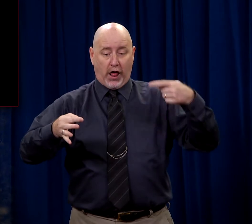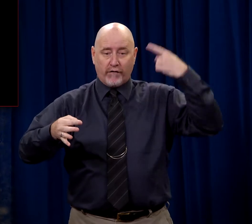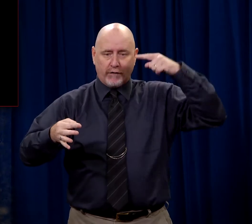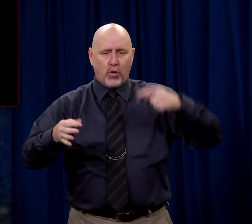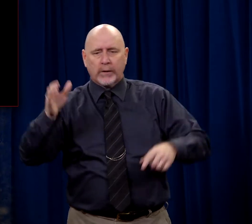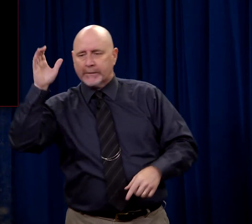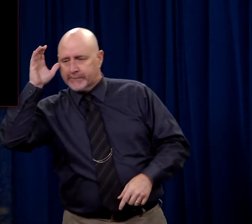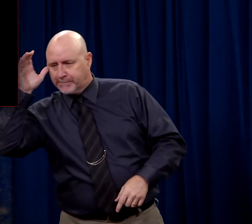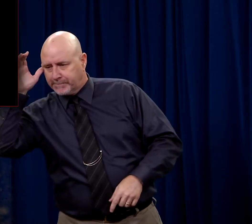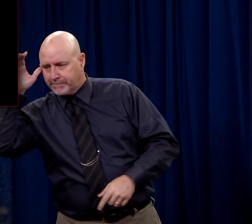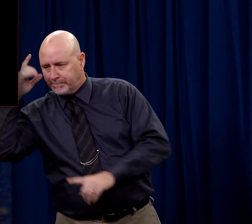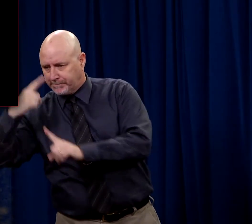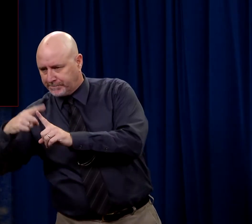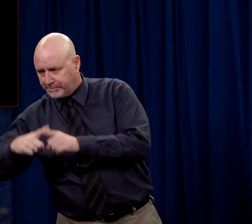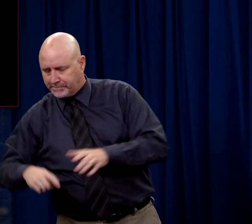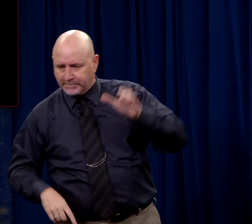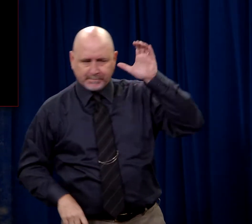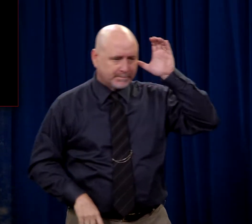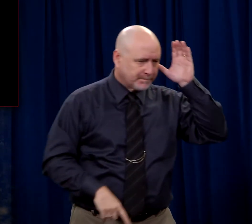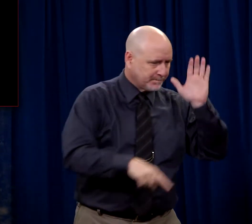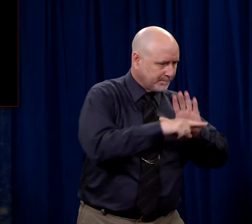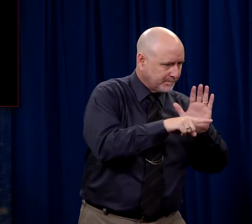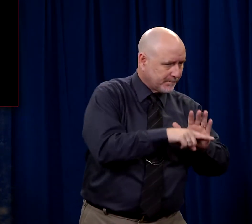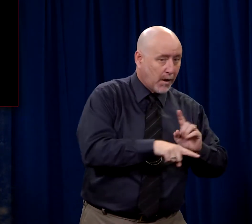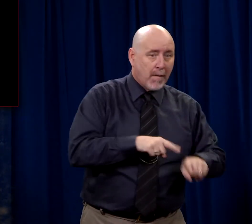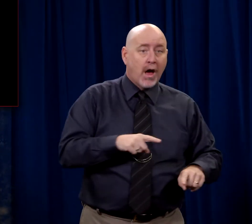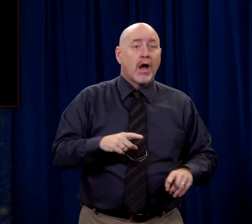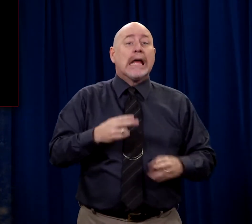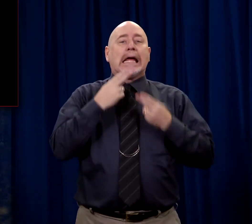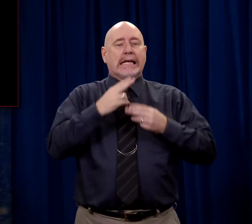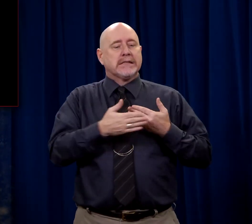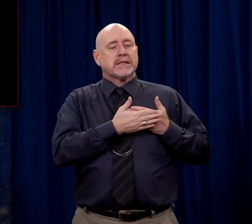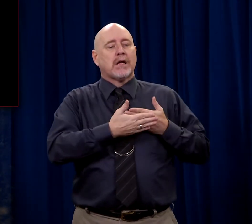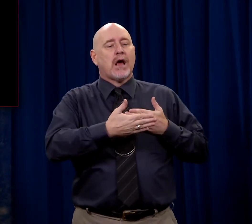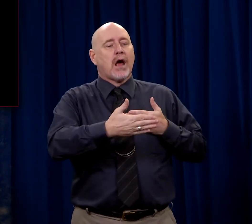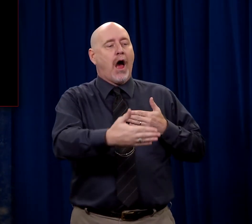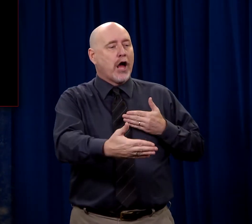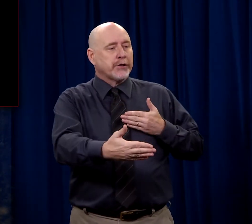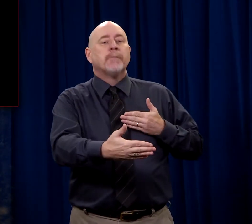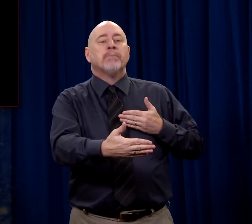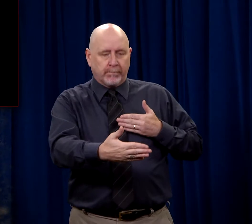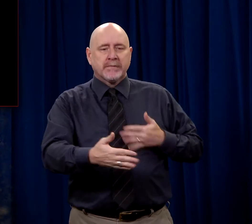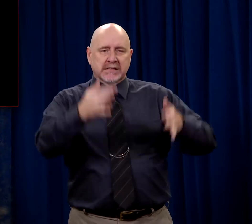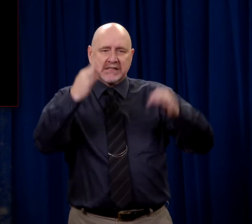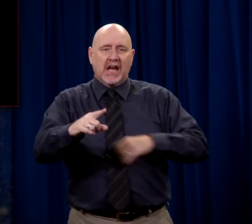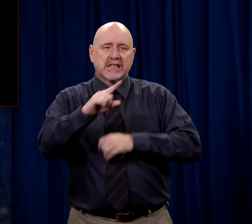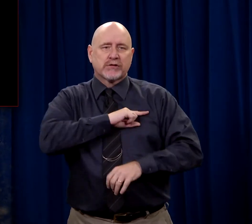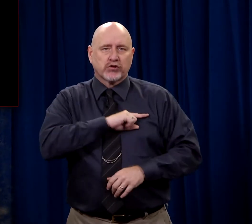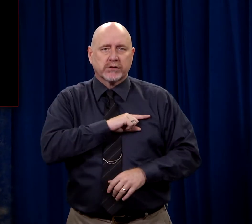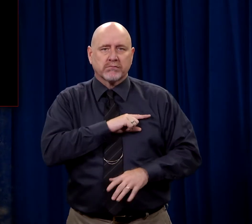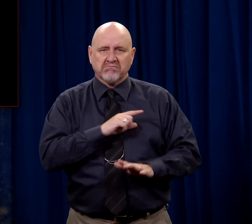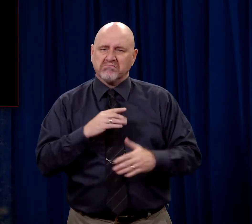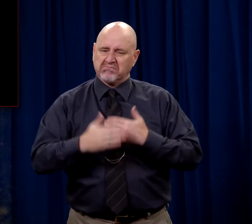try a man, you listen to the testimony, but all through the trial he's presumed to be innocent until he's declared to be guilty. But that